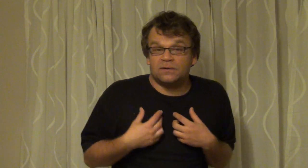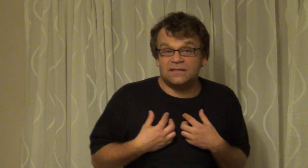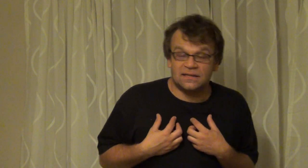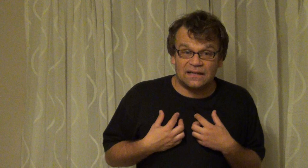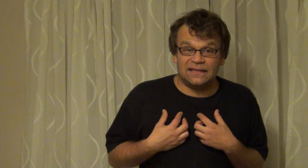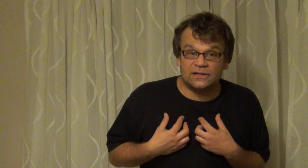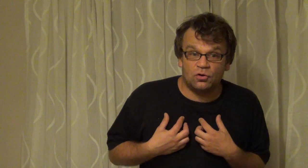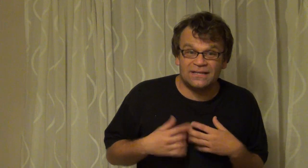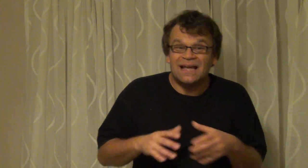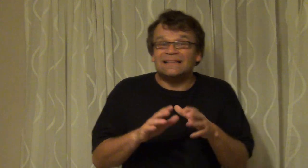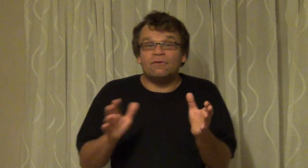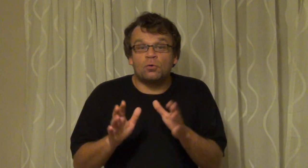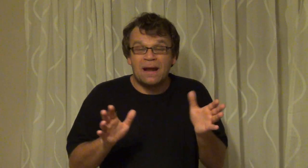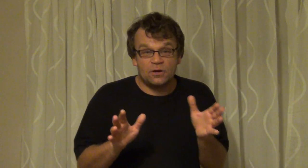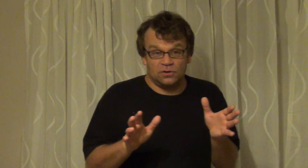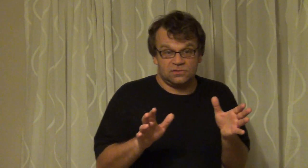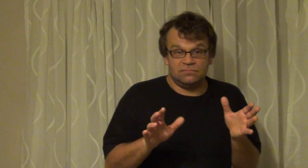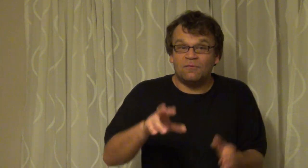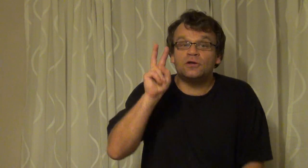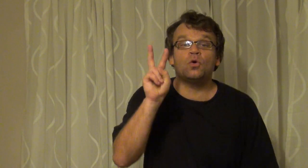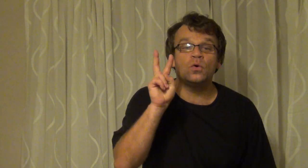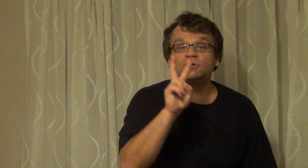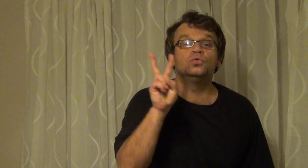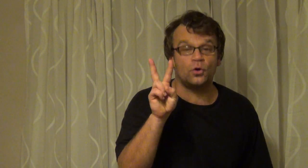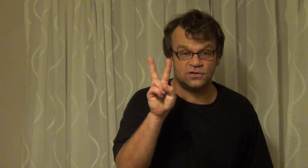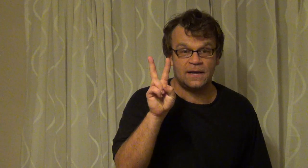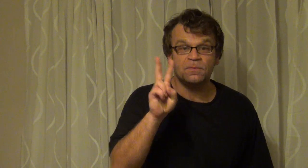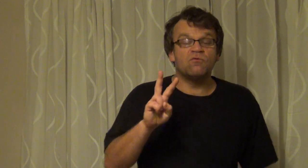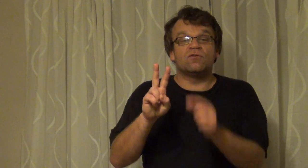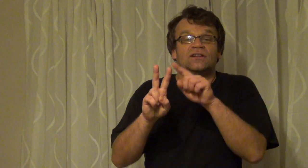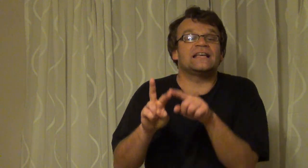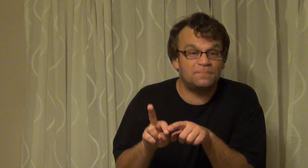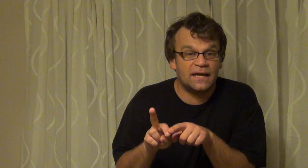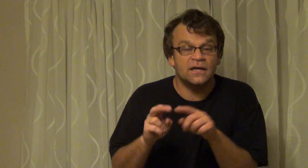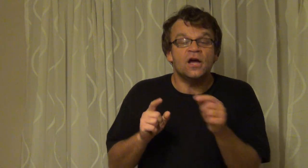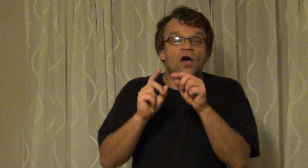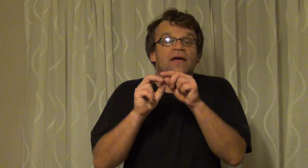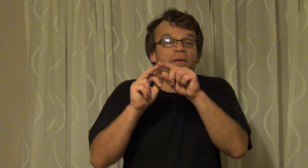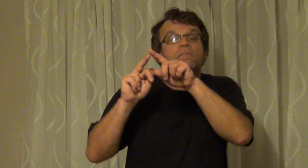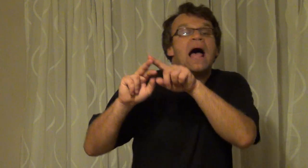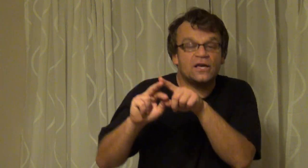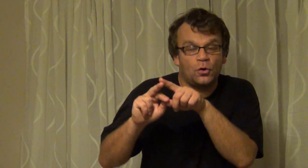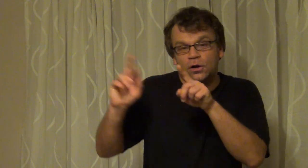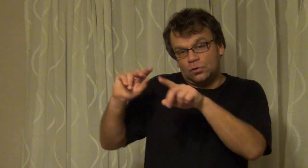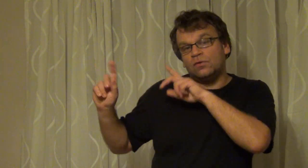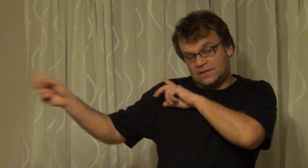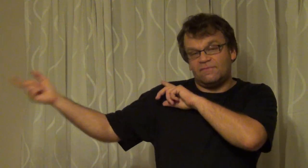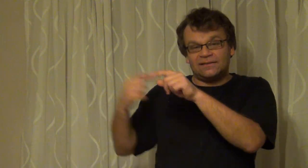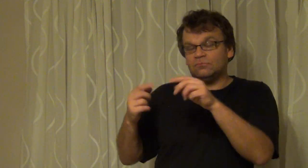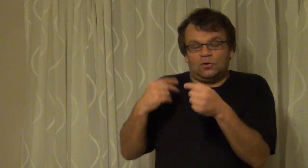but since I studied electronics there were not many girls there were only two girls yeah one was a lesbian and then my girl who was invited not